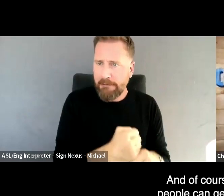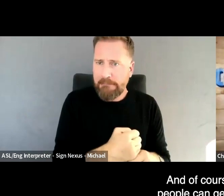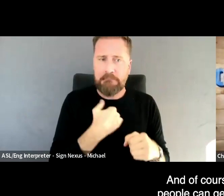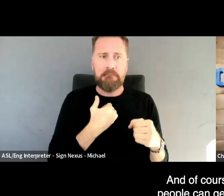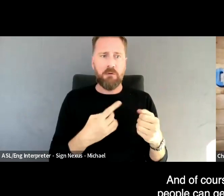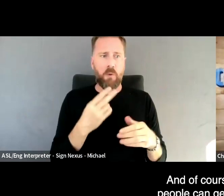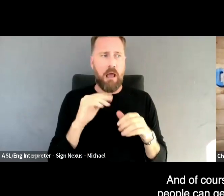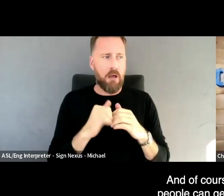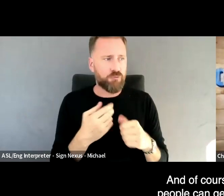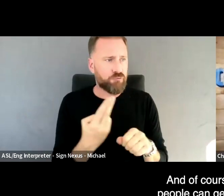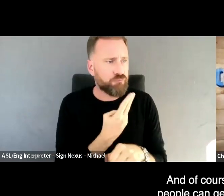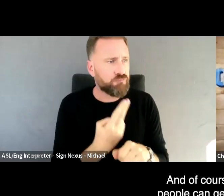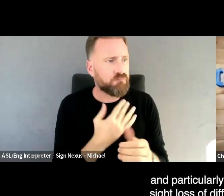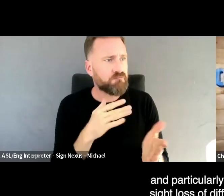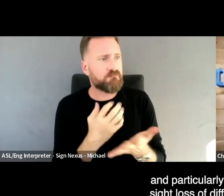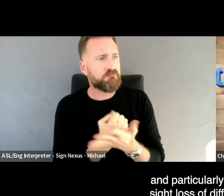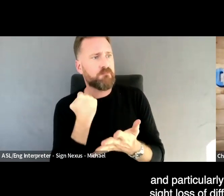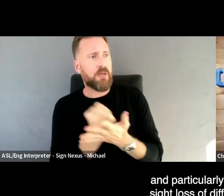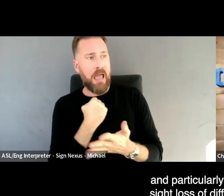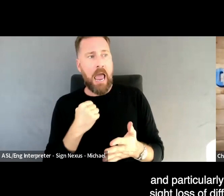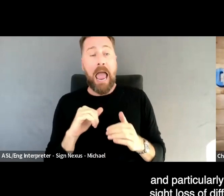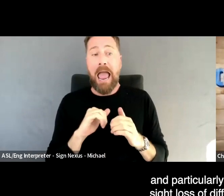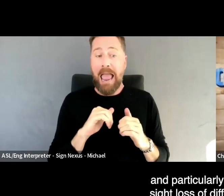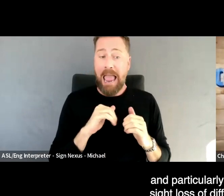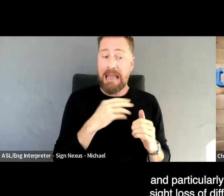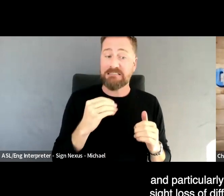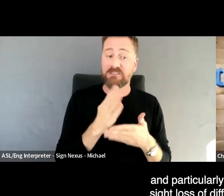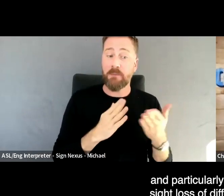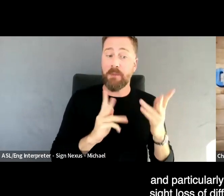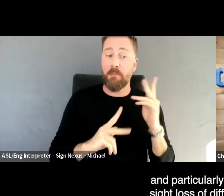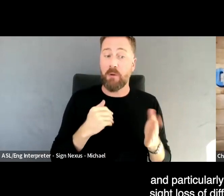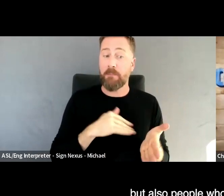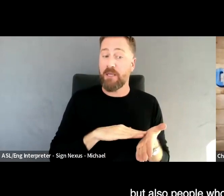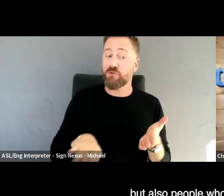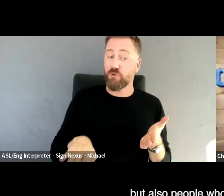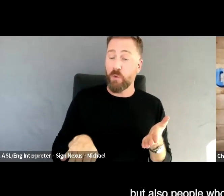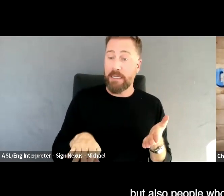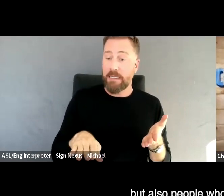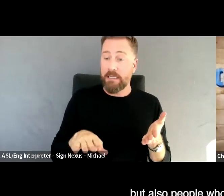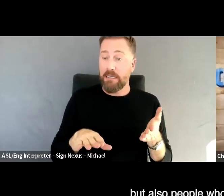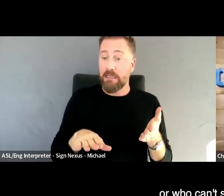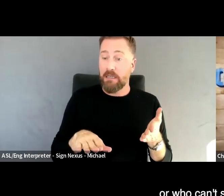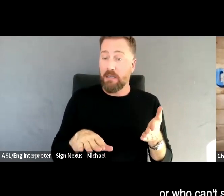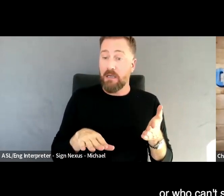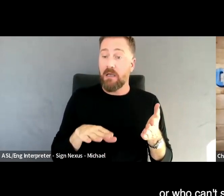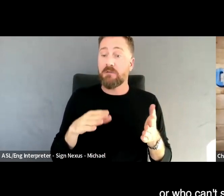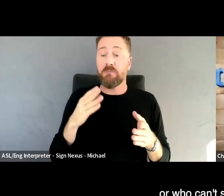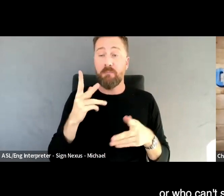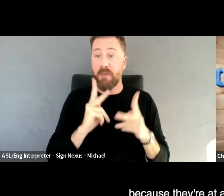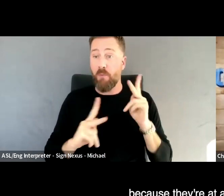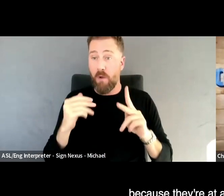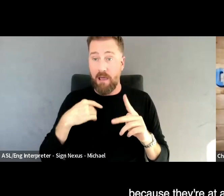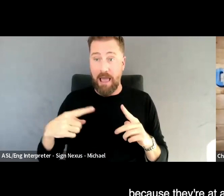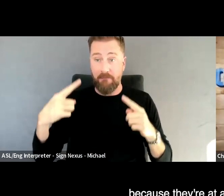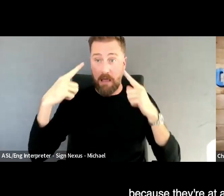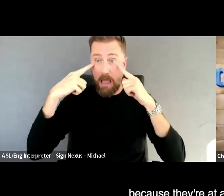And of course some people can get excluded, and particularly people with sight loss of different levels, but also people who think differently or who can't